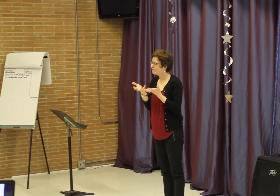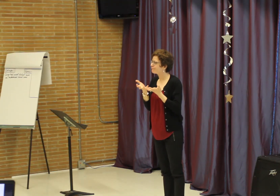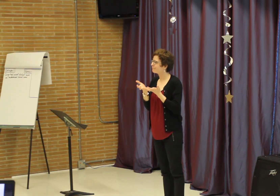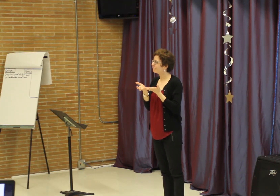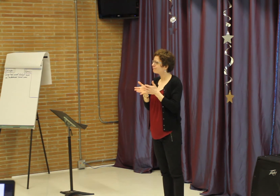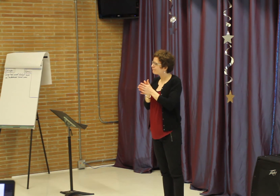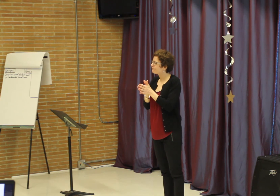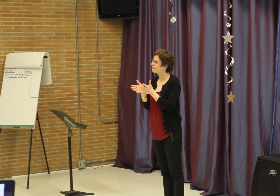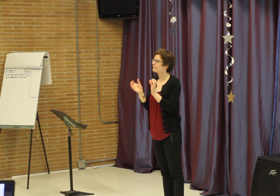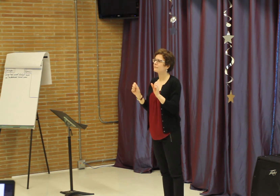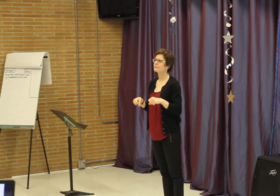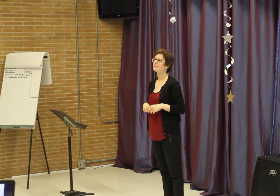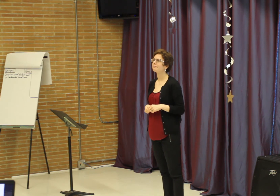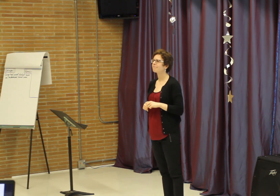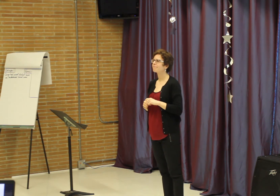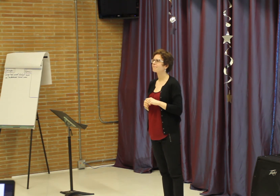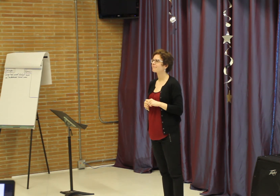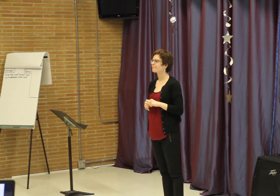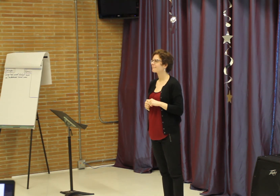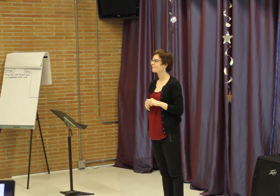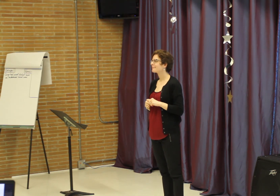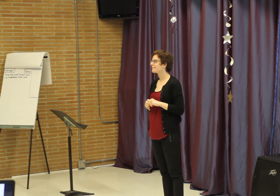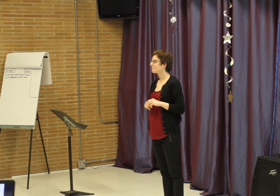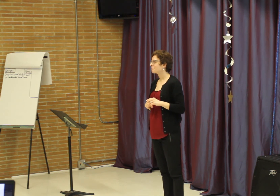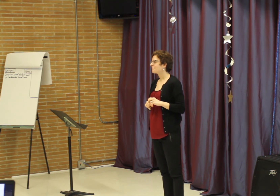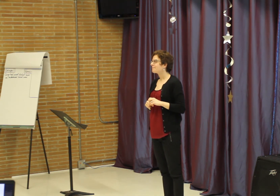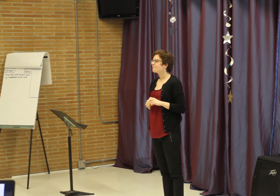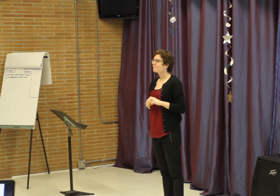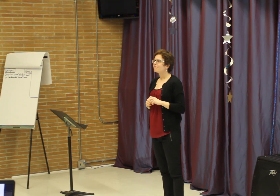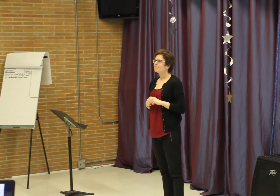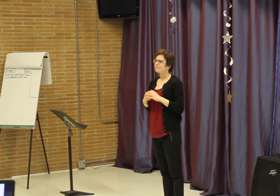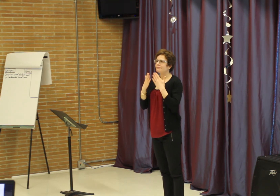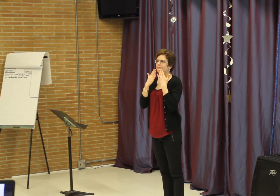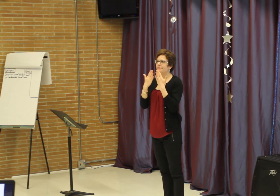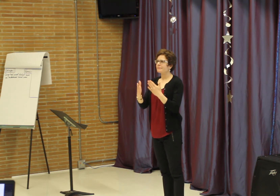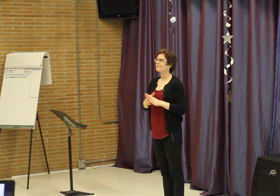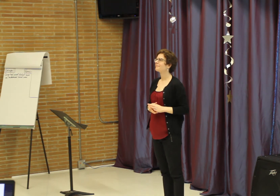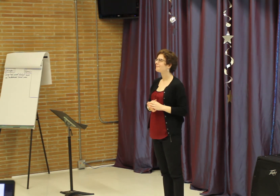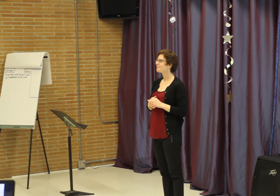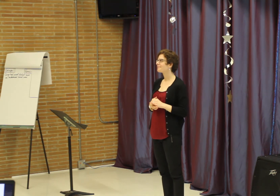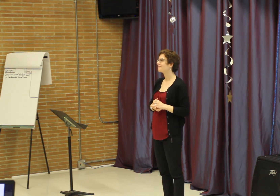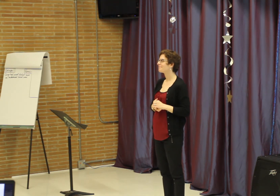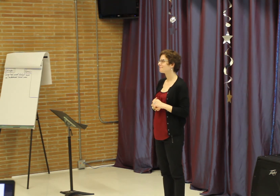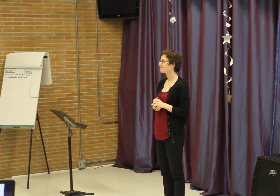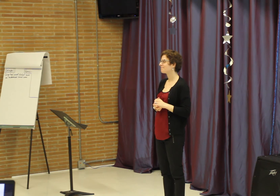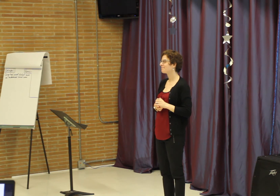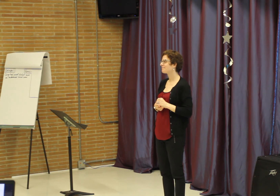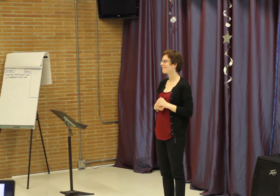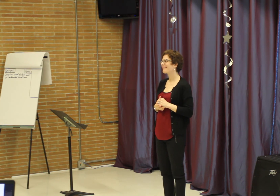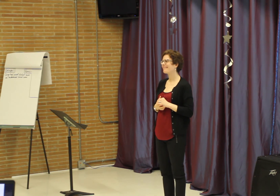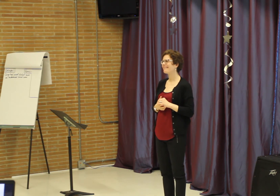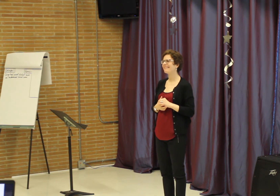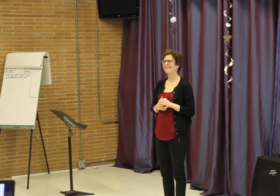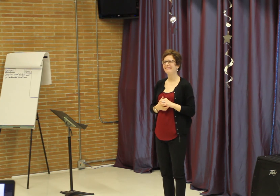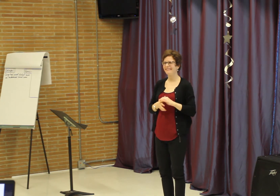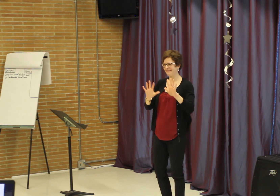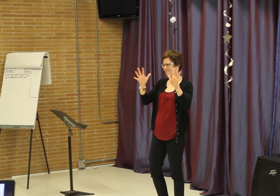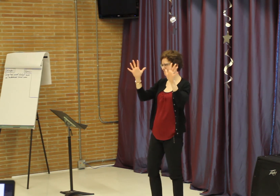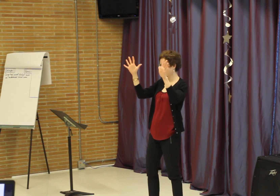beneficial. If you're interested, if you have the motivation, you can be successful. So thank you very much for your time this